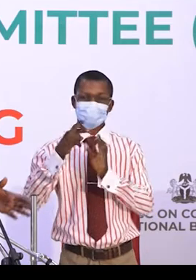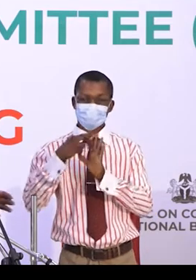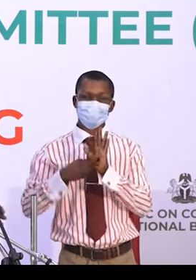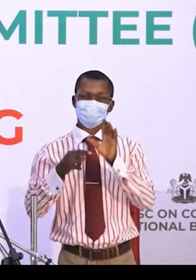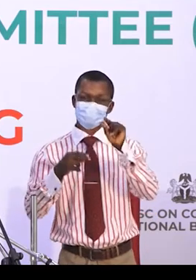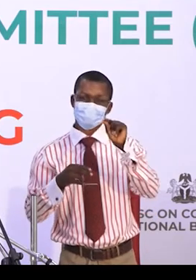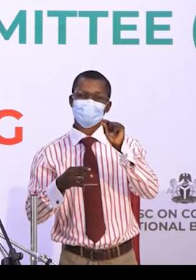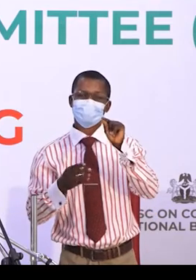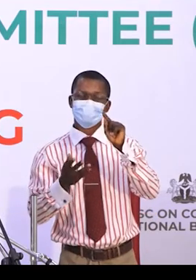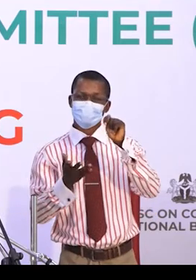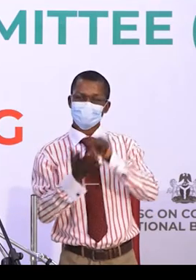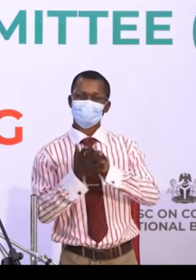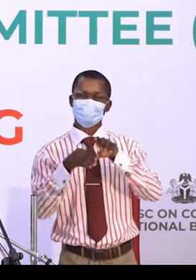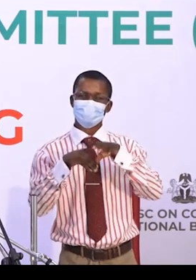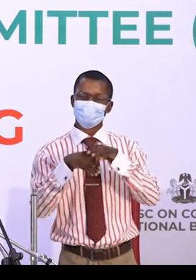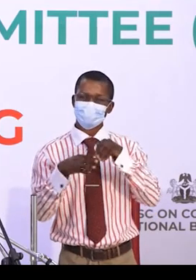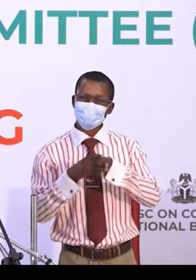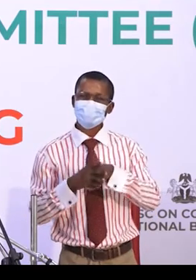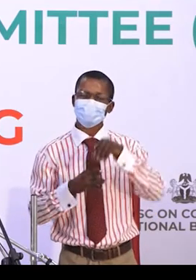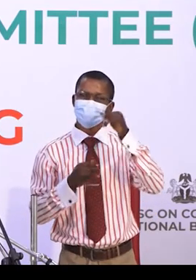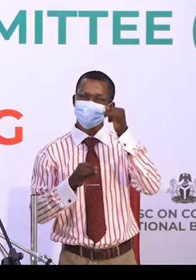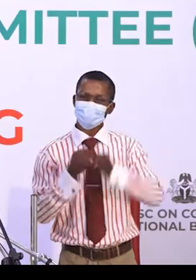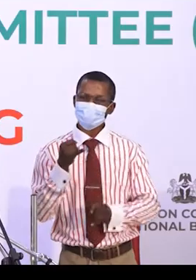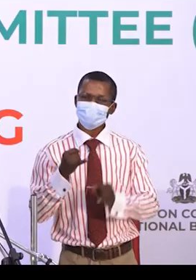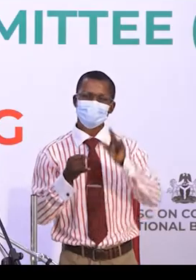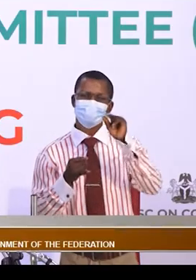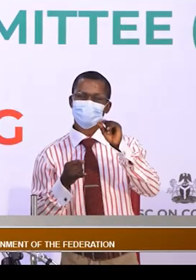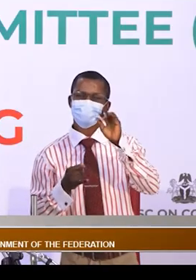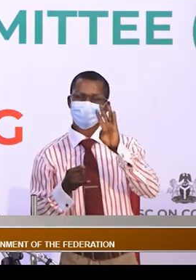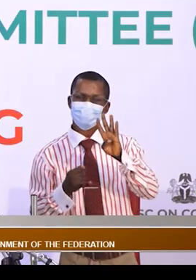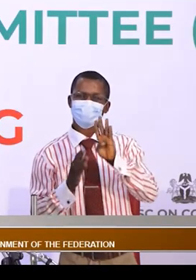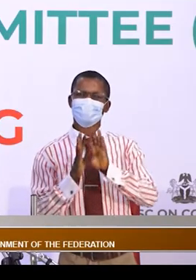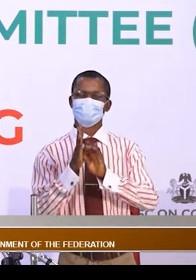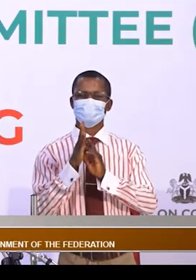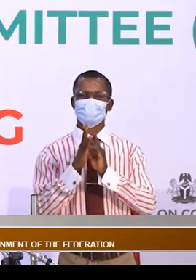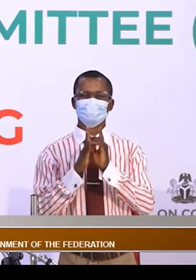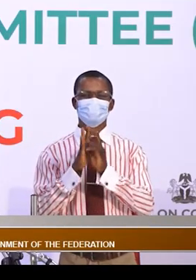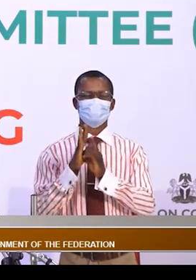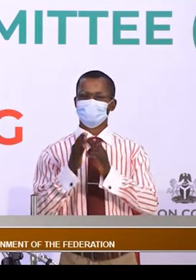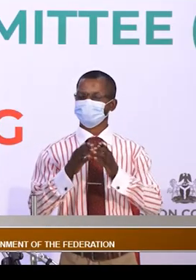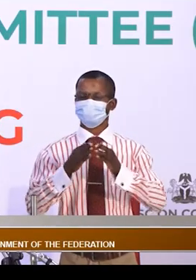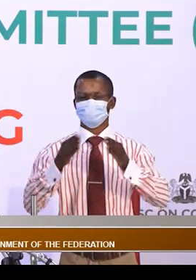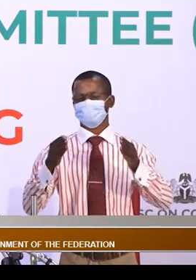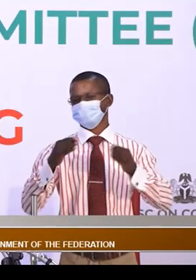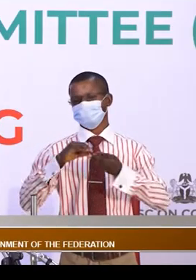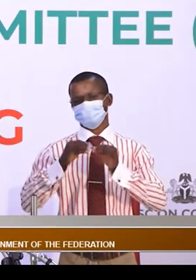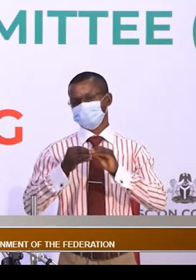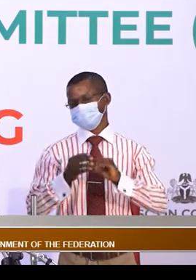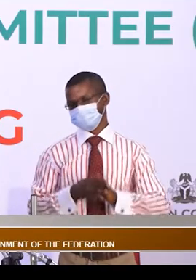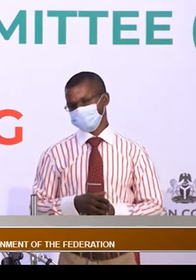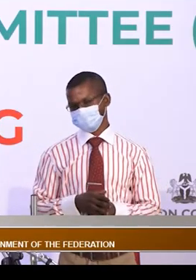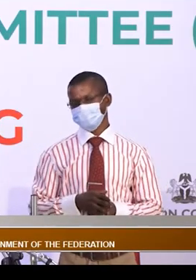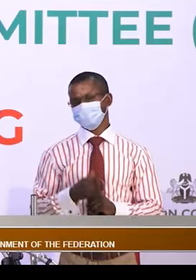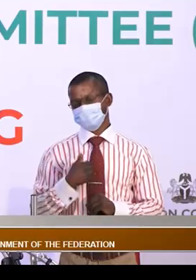,000 within the last 24 hours, that's a huge figure. And we have every justification